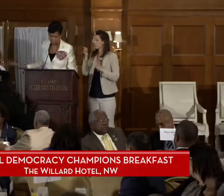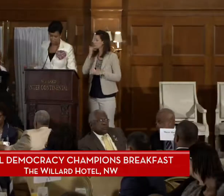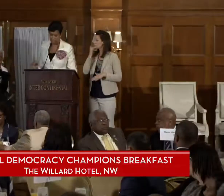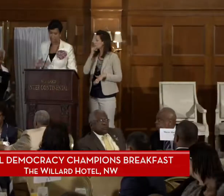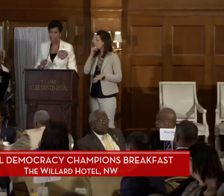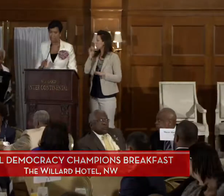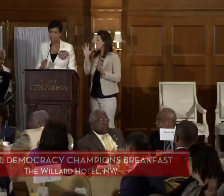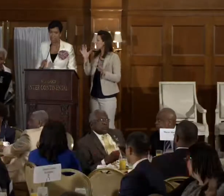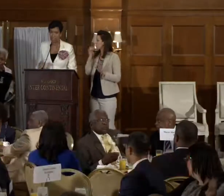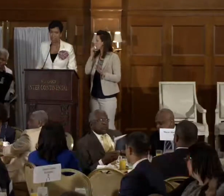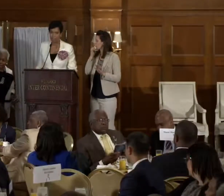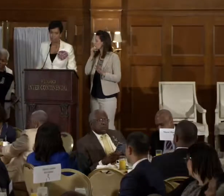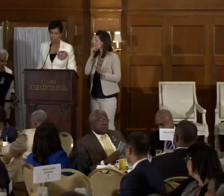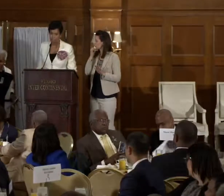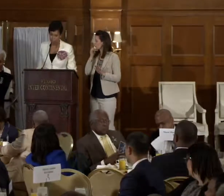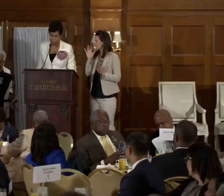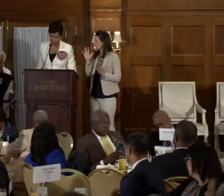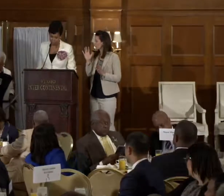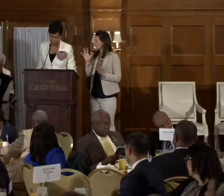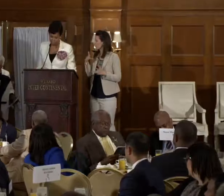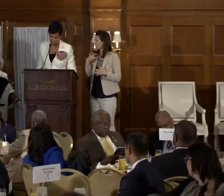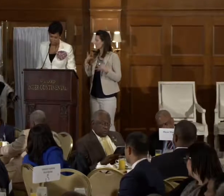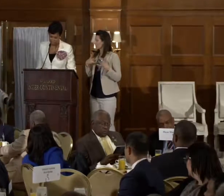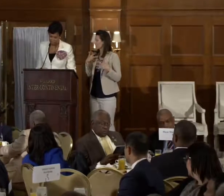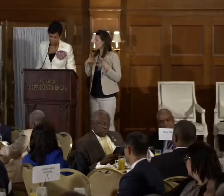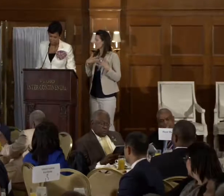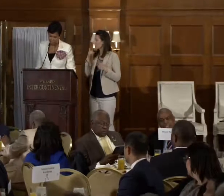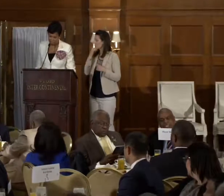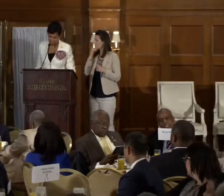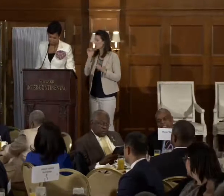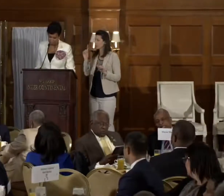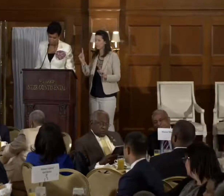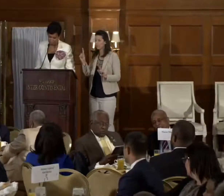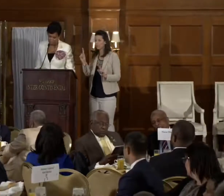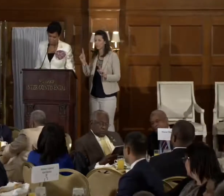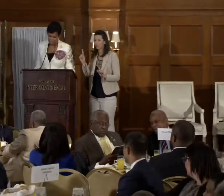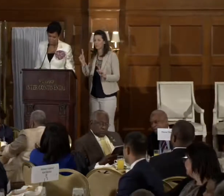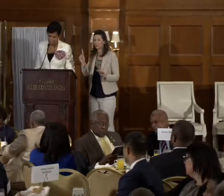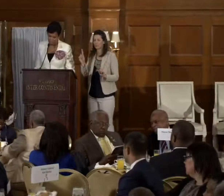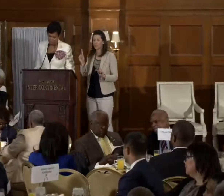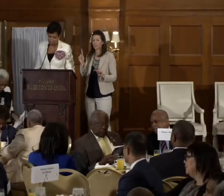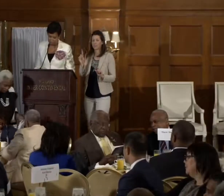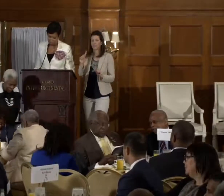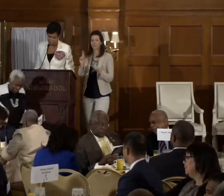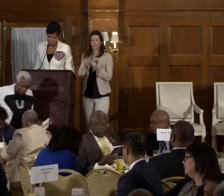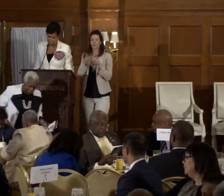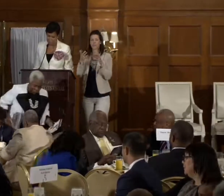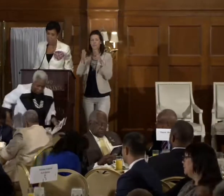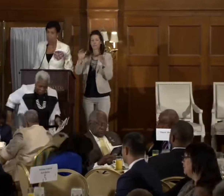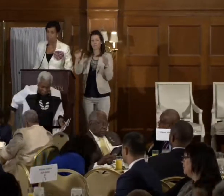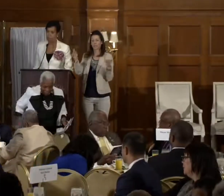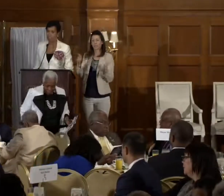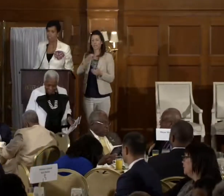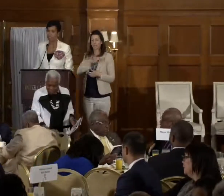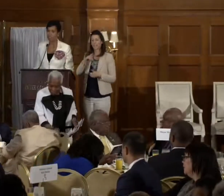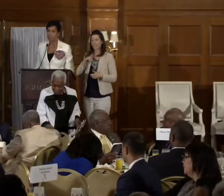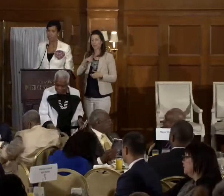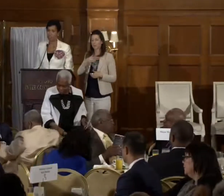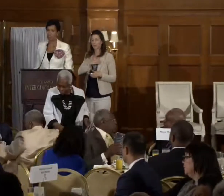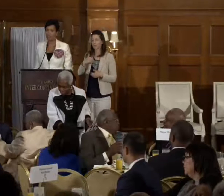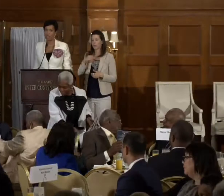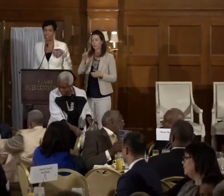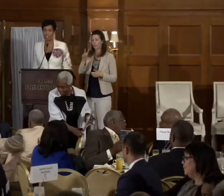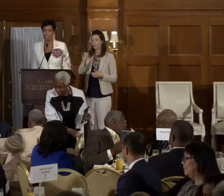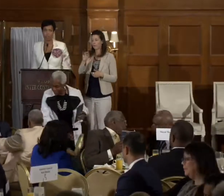I got all excited about Pathway to Statehood. Let me first introduce Councilmember Vincent